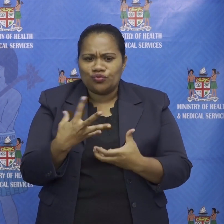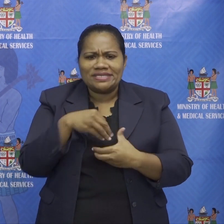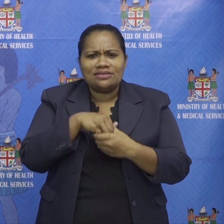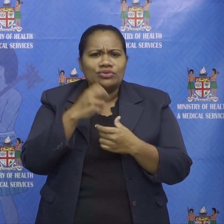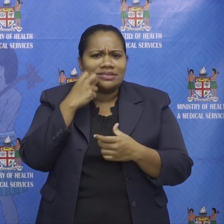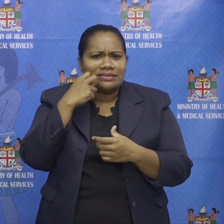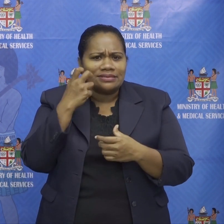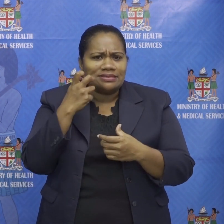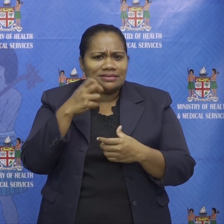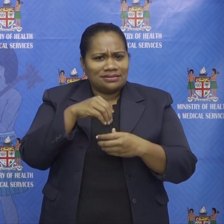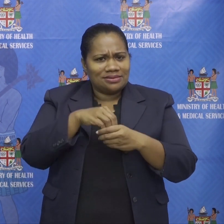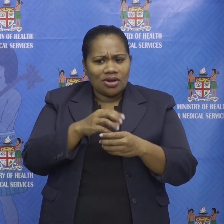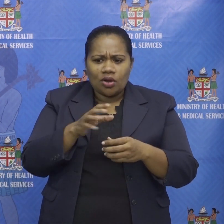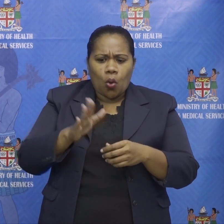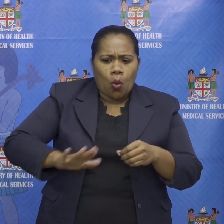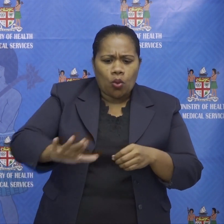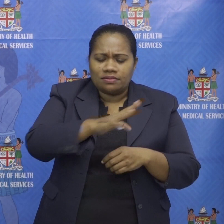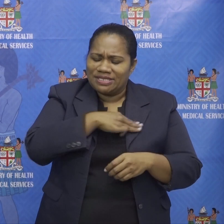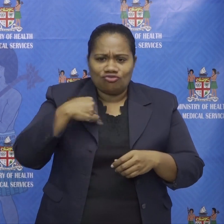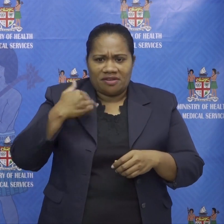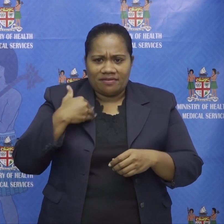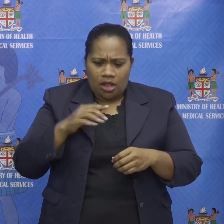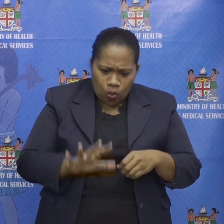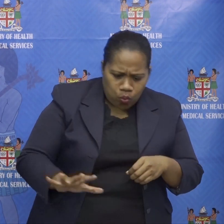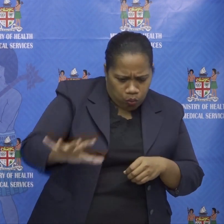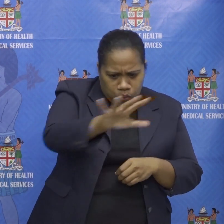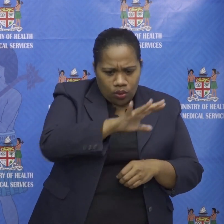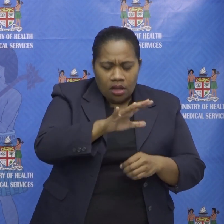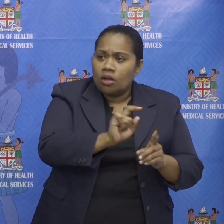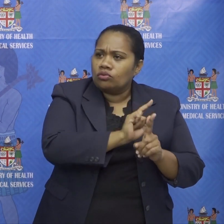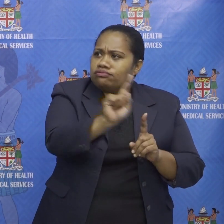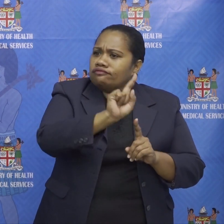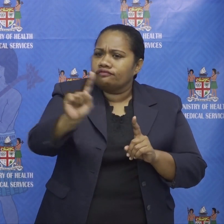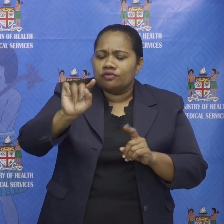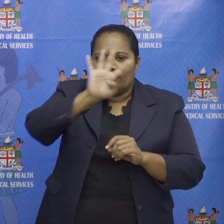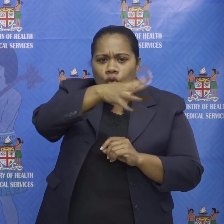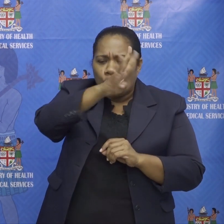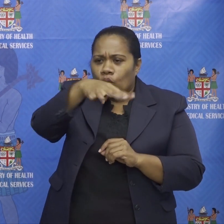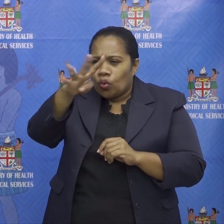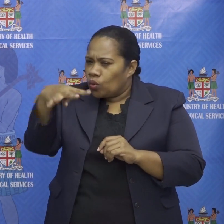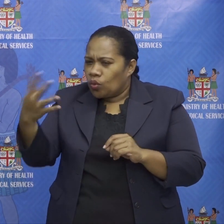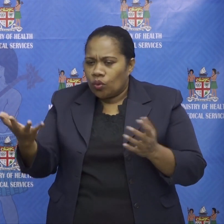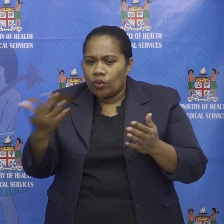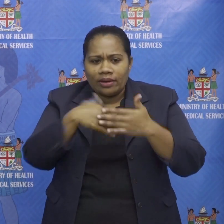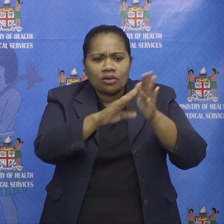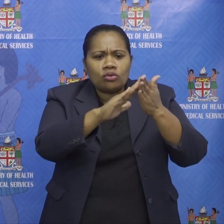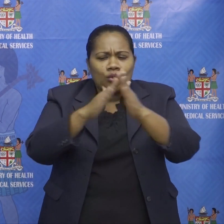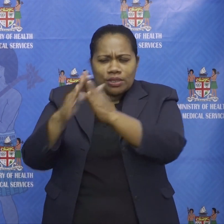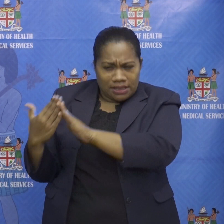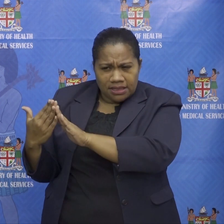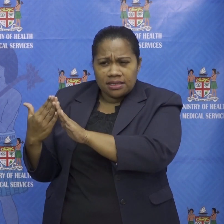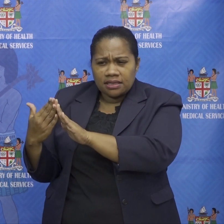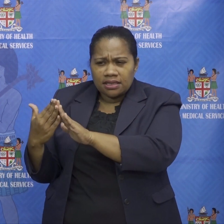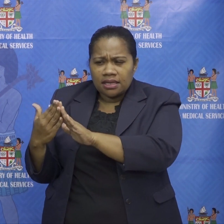workers or the whole of ministry of health approach to go out and contact trace or screen those in other communities and